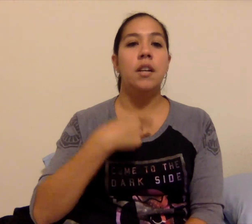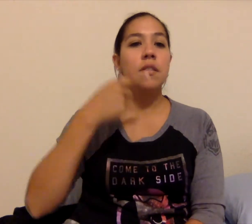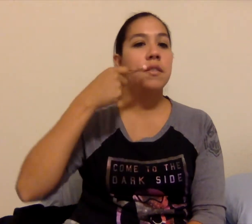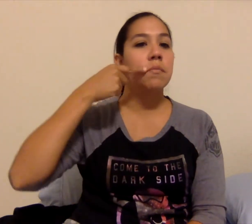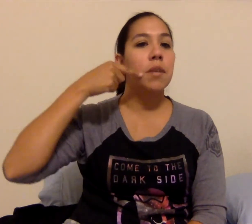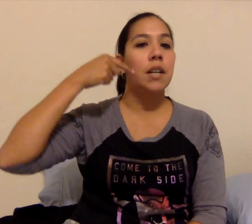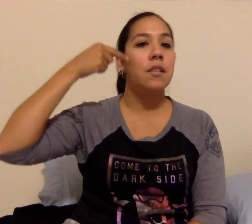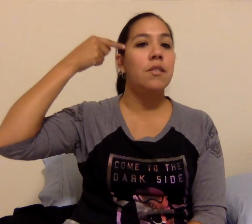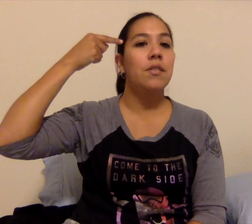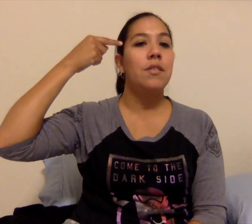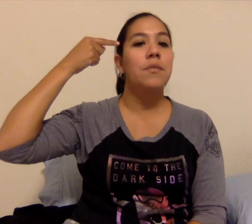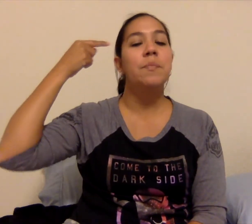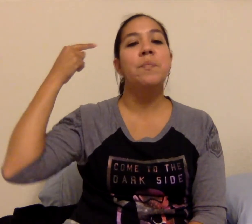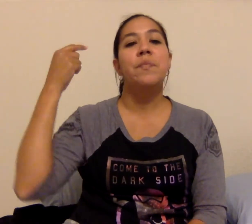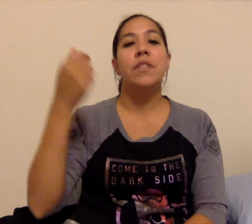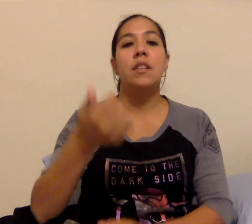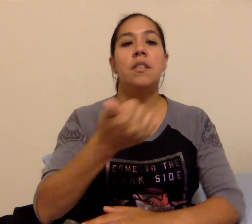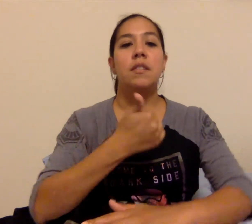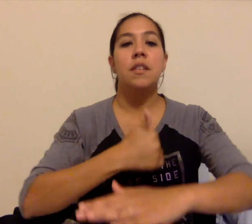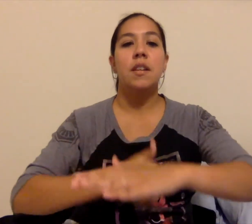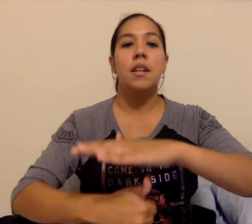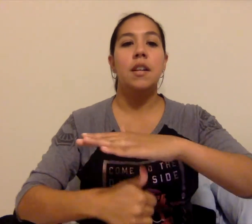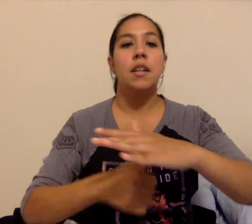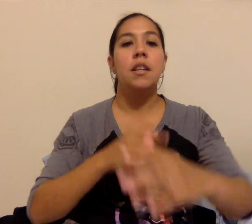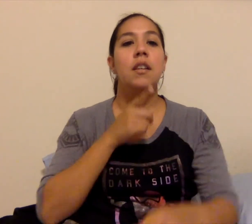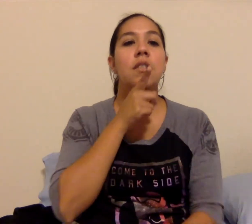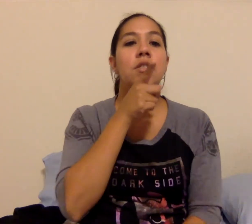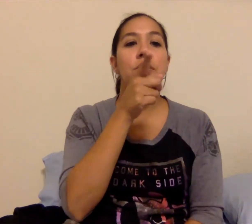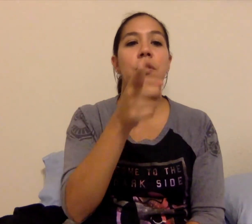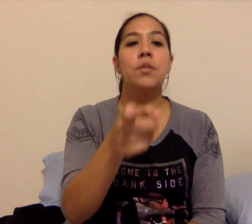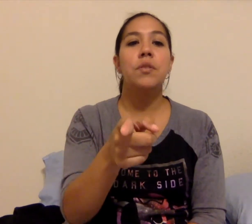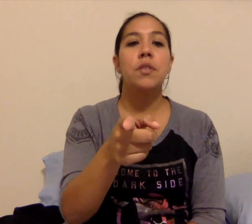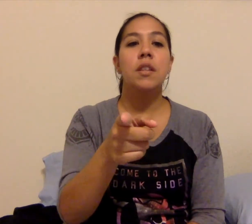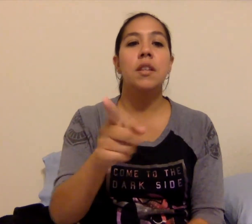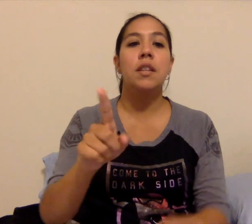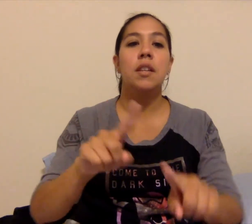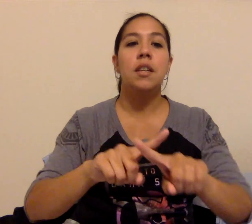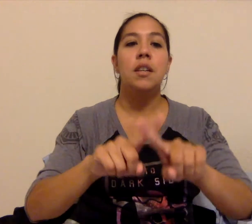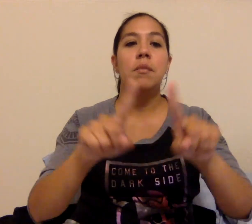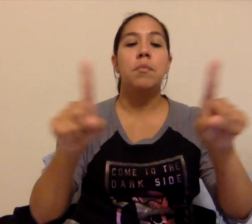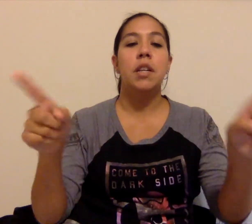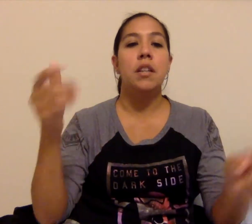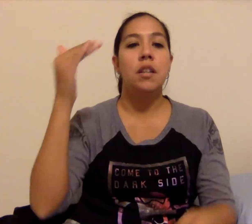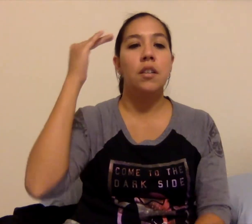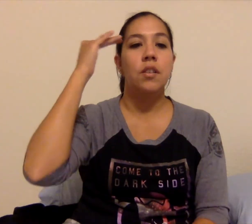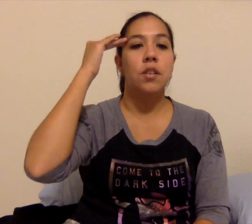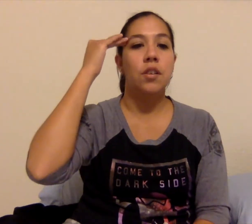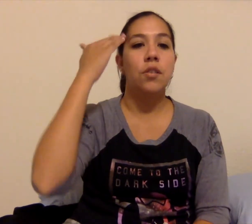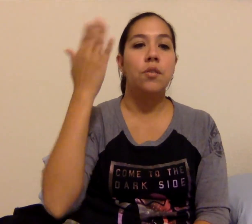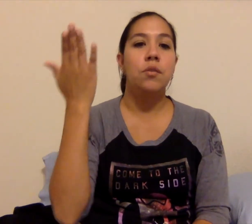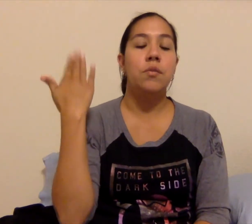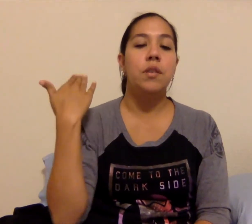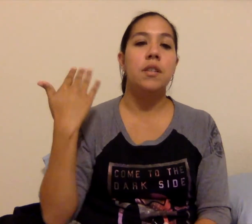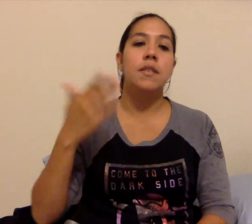I'll smile to hide truth, but know what's